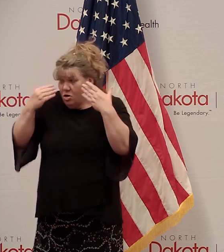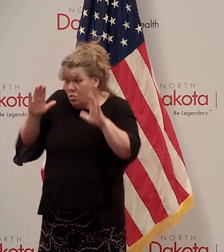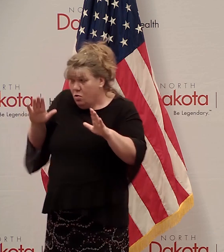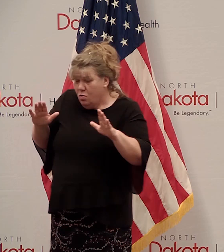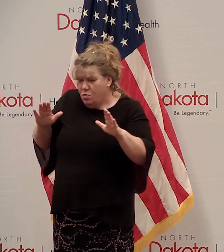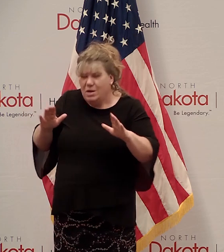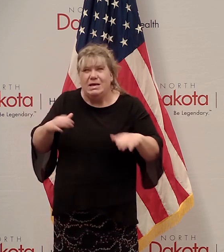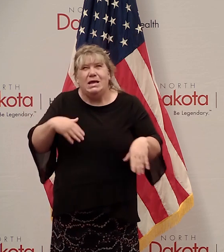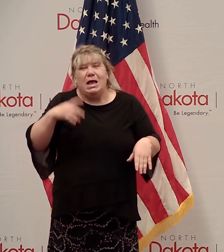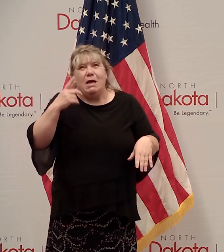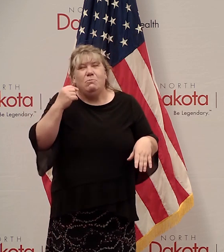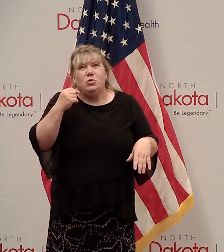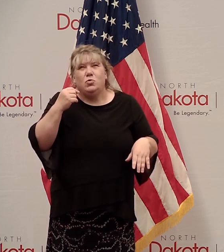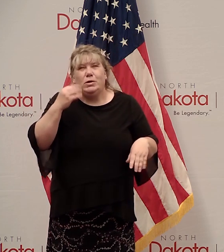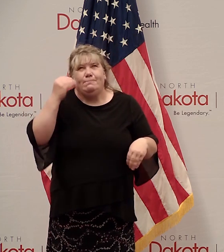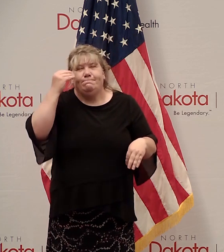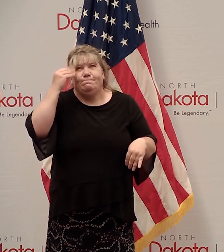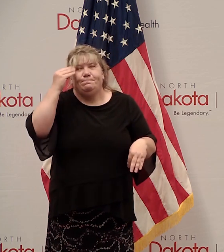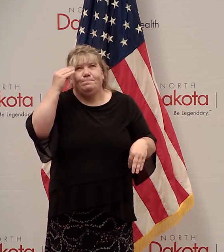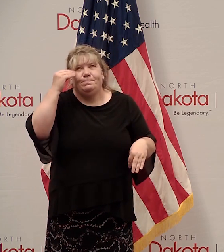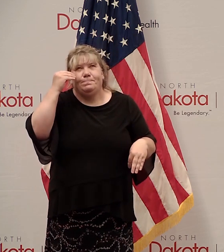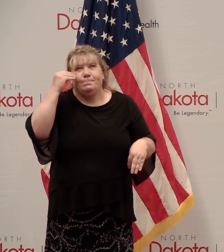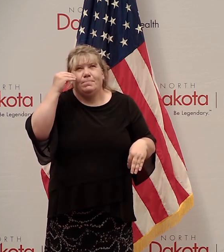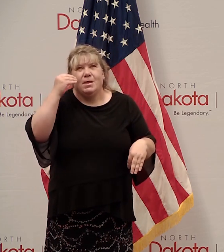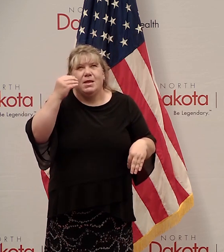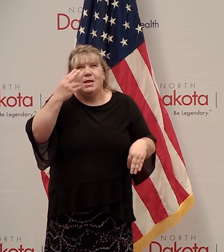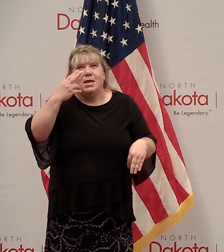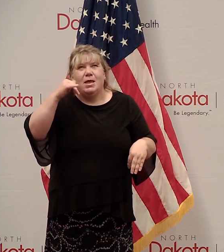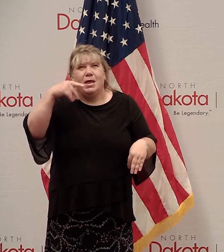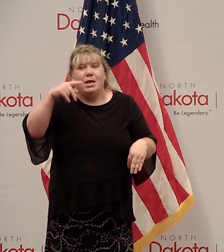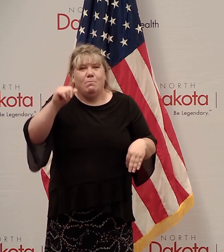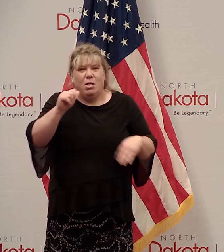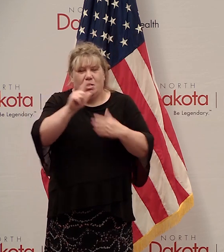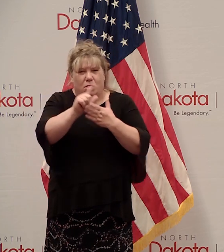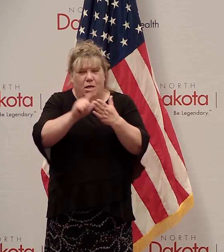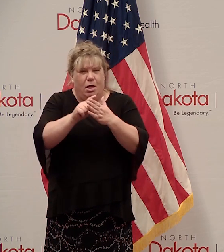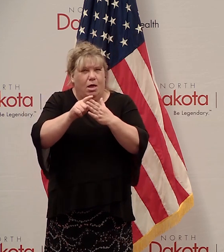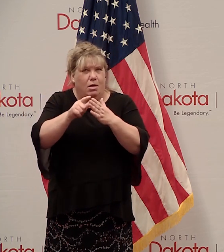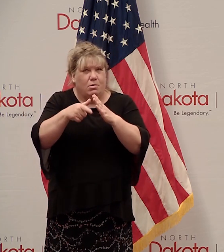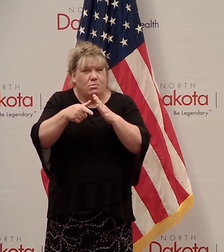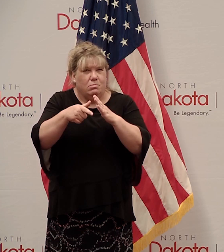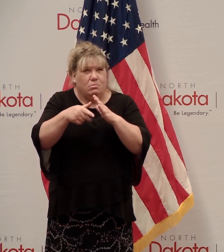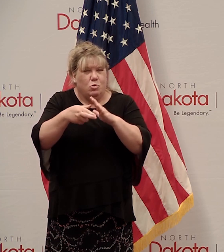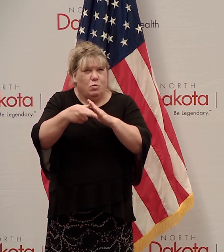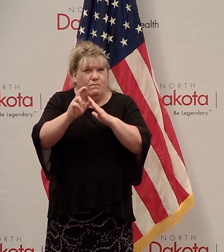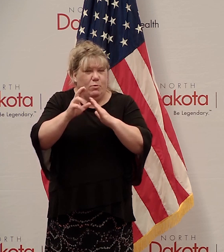No, I'm doing a quick HIPAA law review in my head.